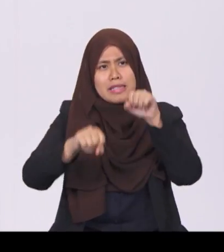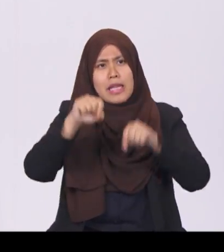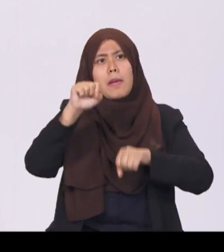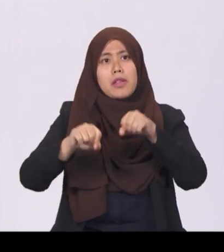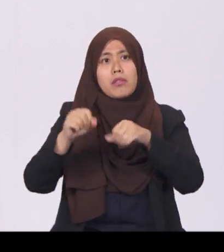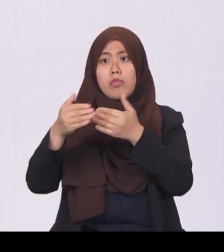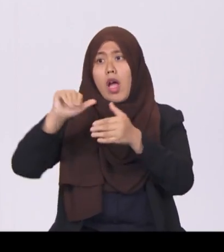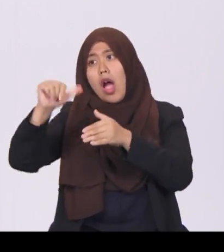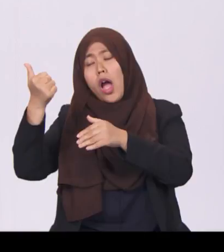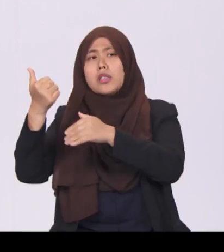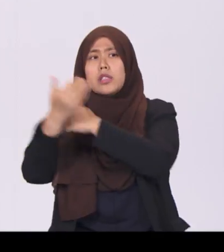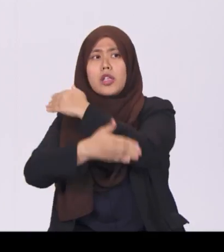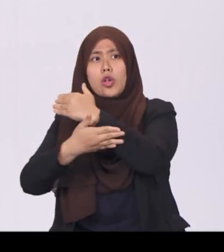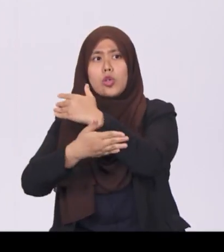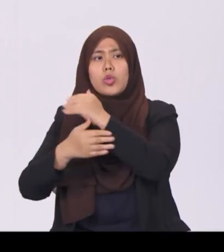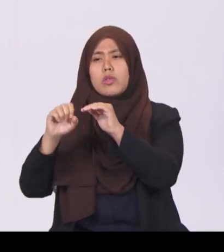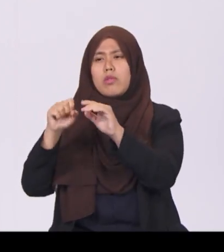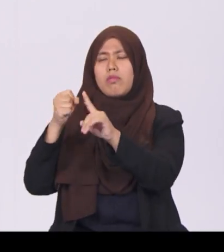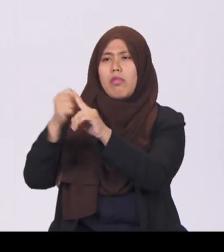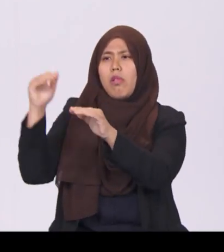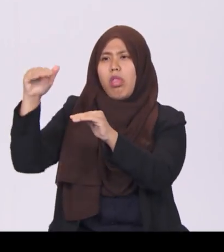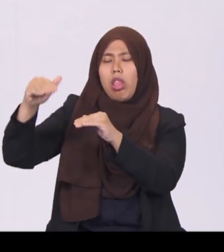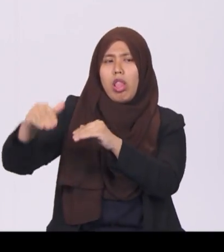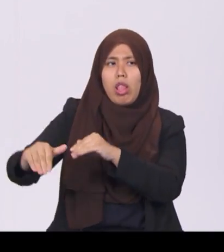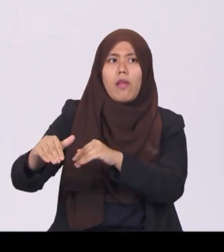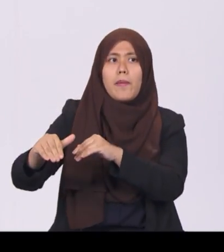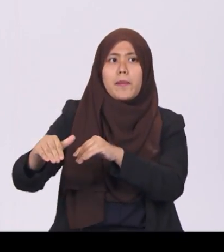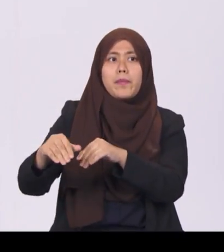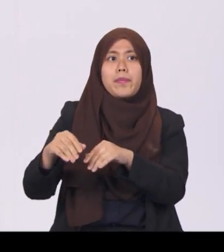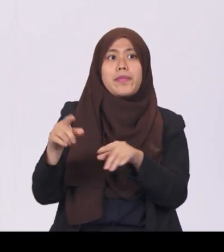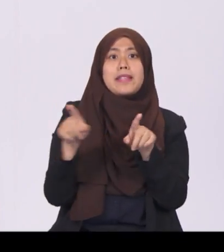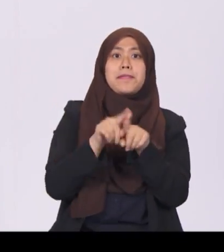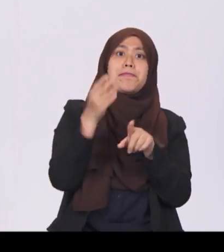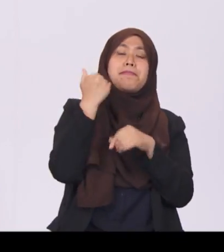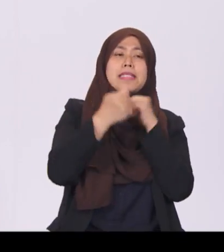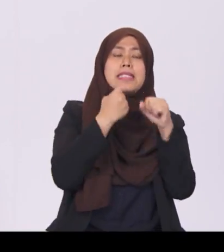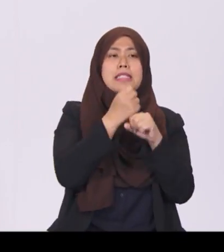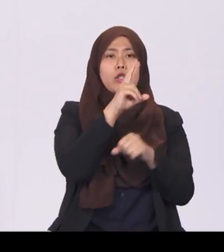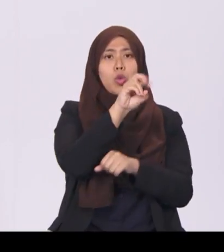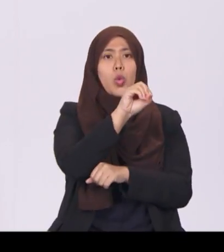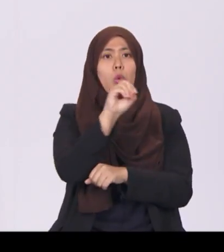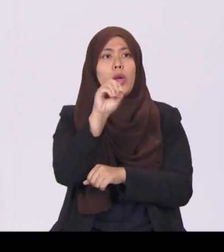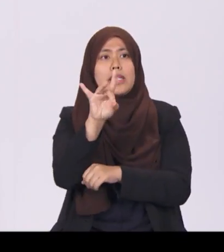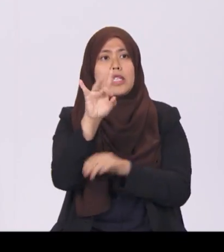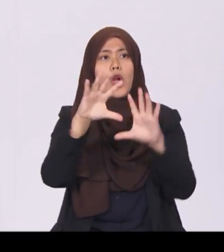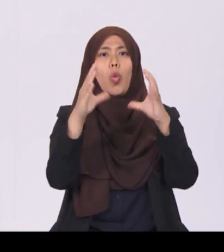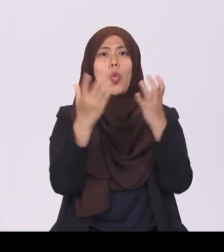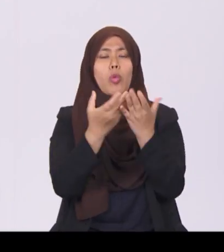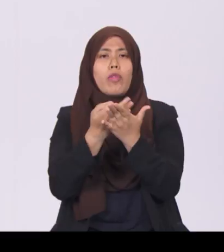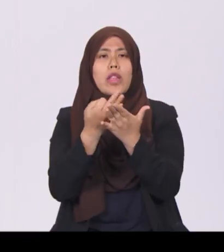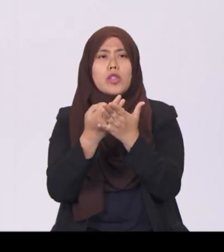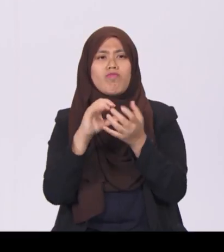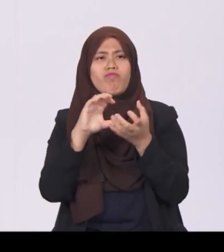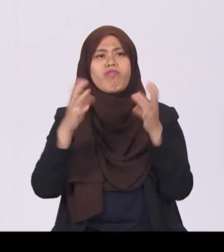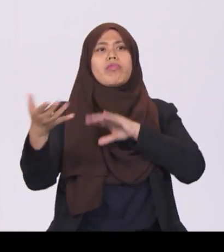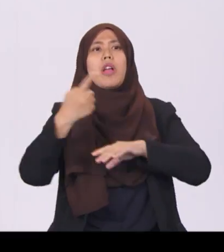During the 2008 global financial crisis, our reserves anchored our economy against the storm. by backing a